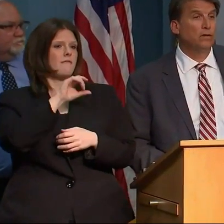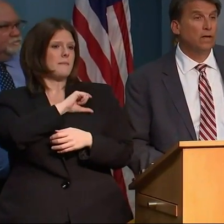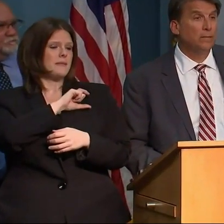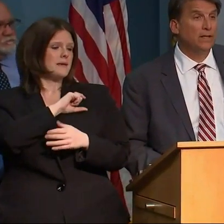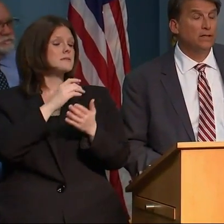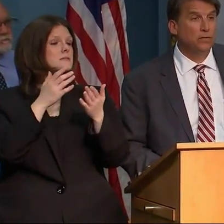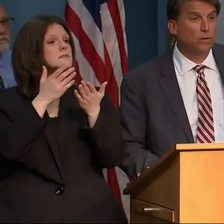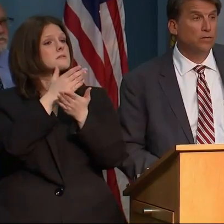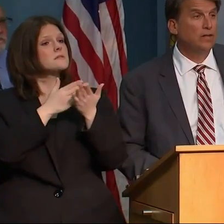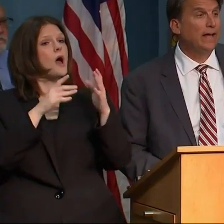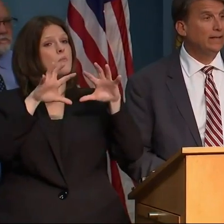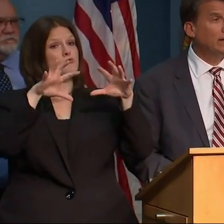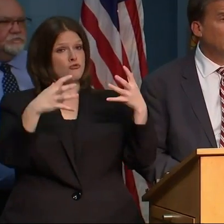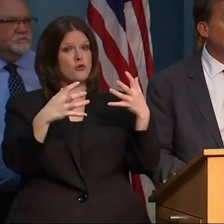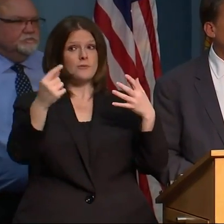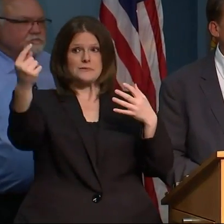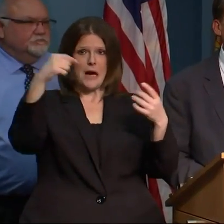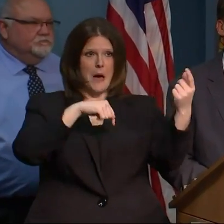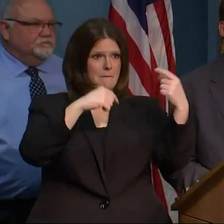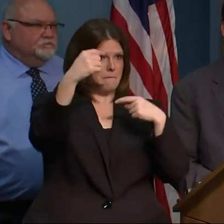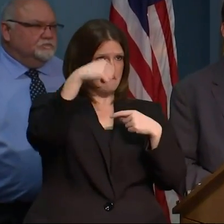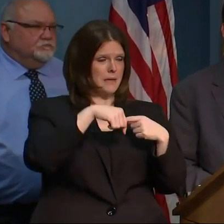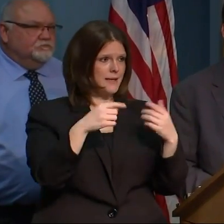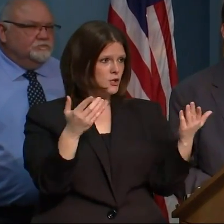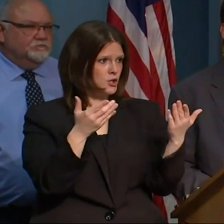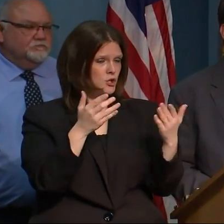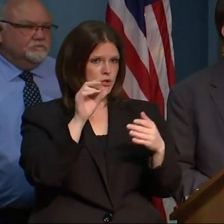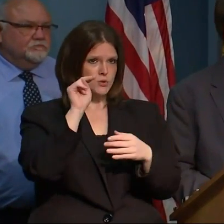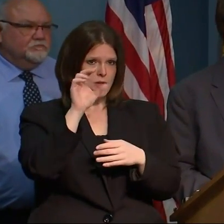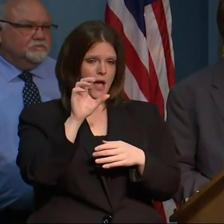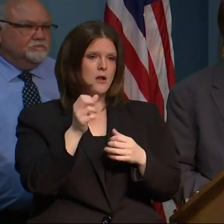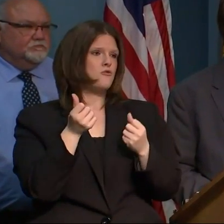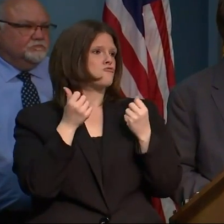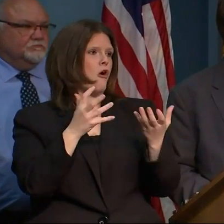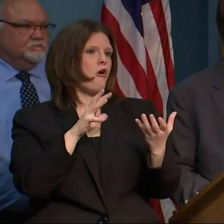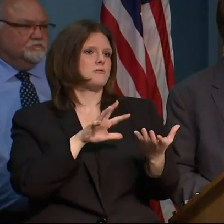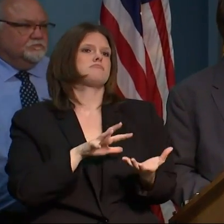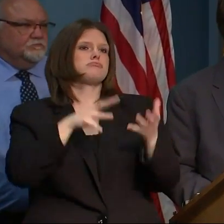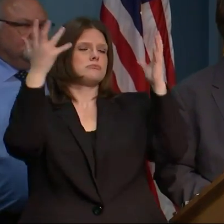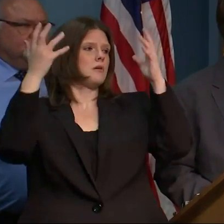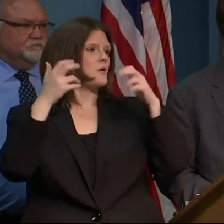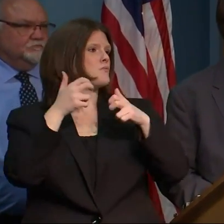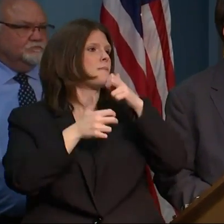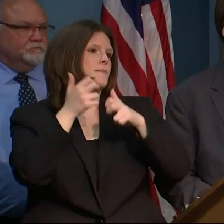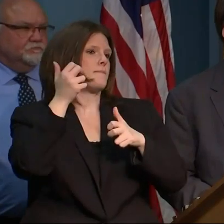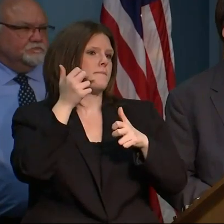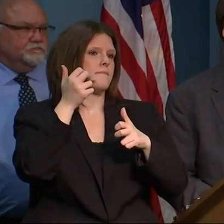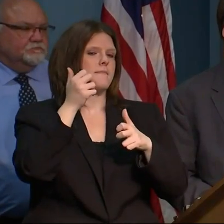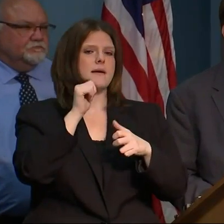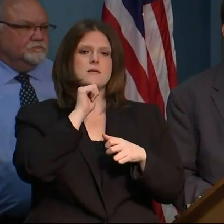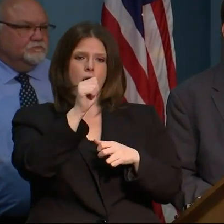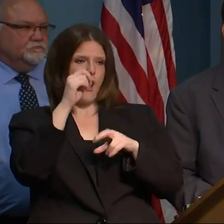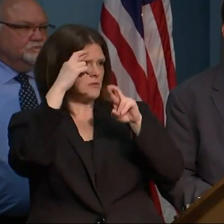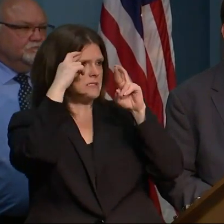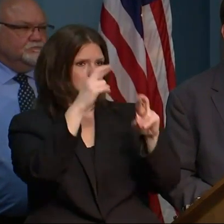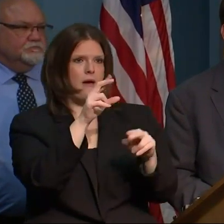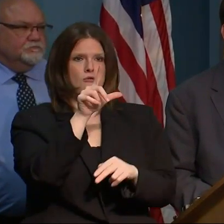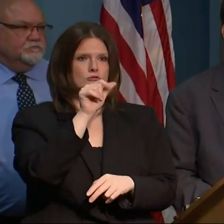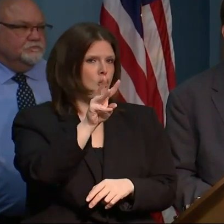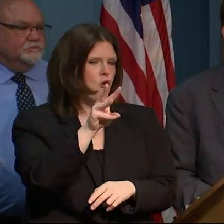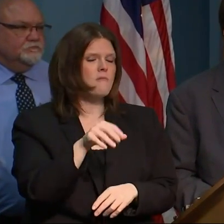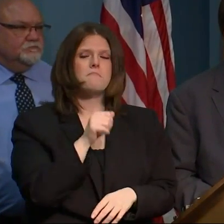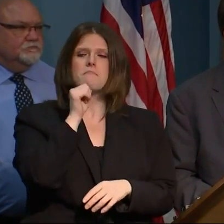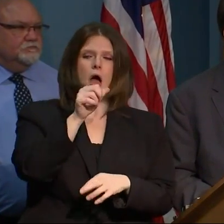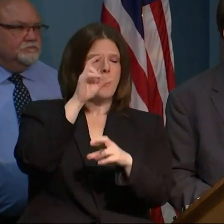some groups that are coming into our state that are here to cause anarchy and to not respect our law or respect our